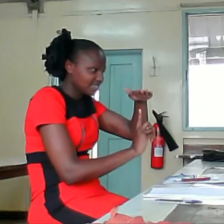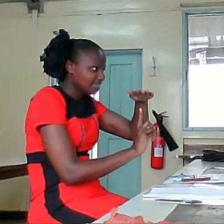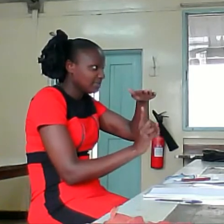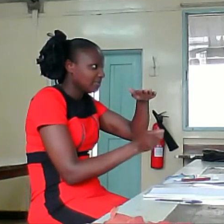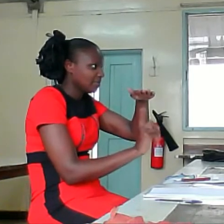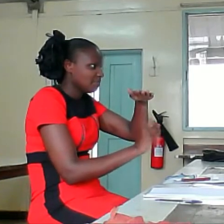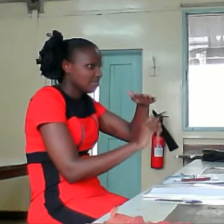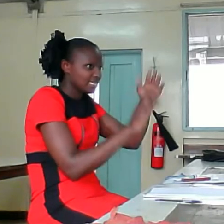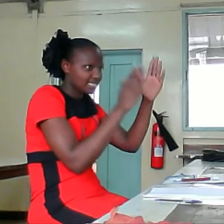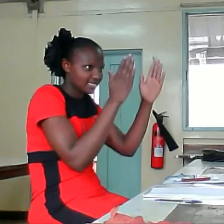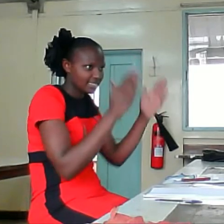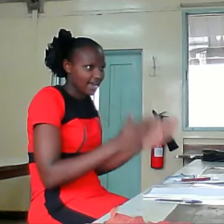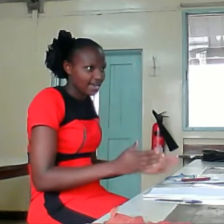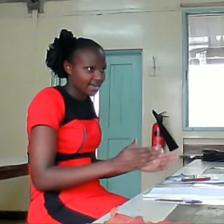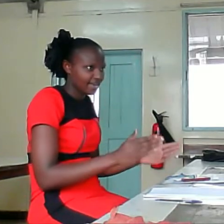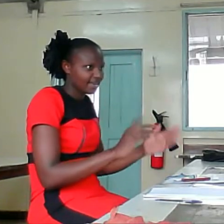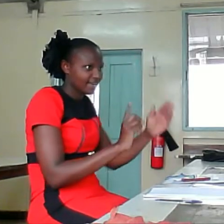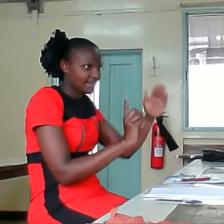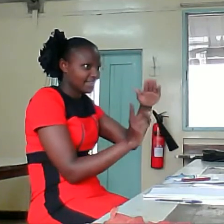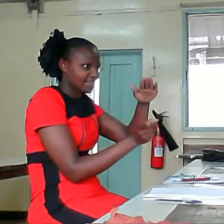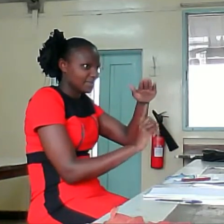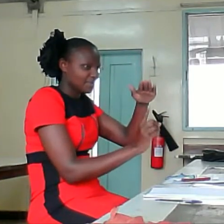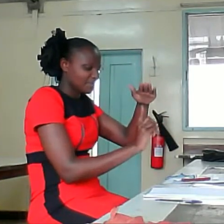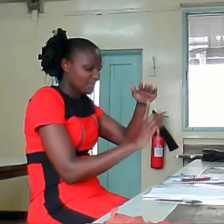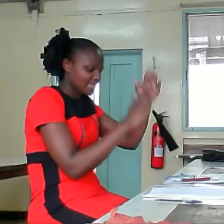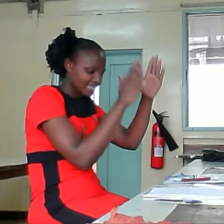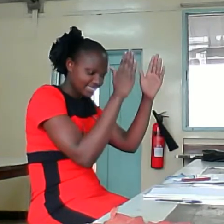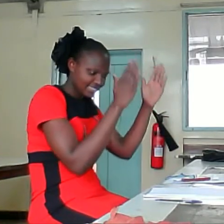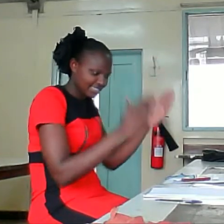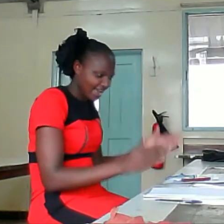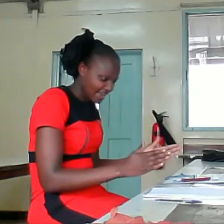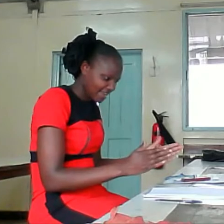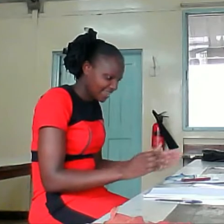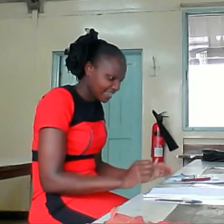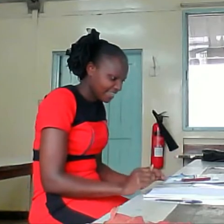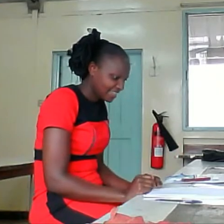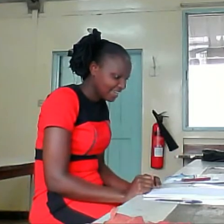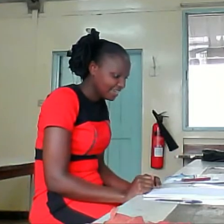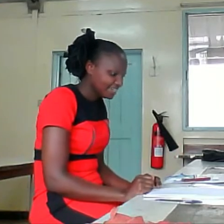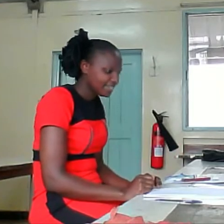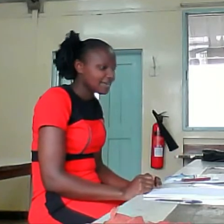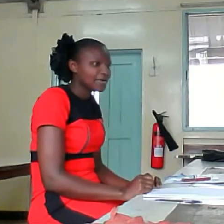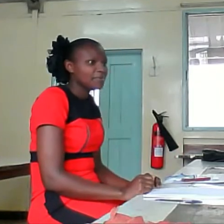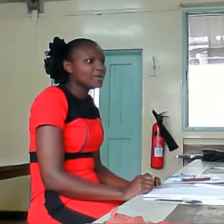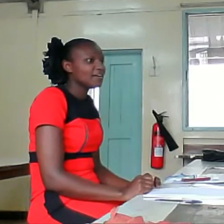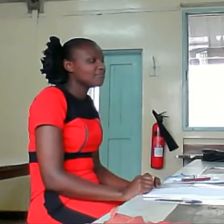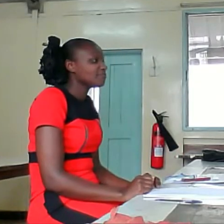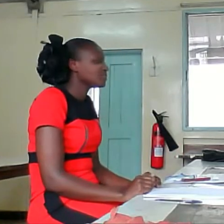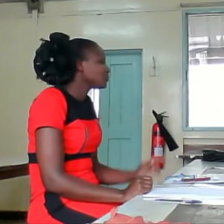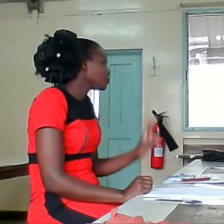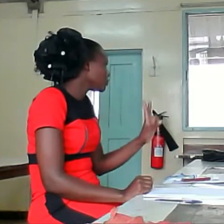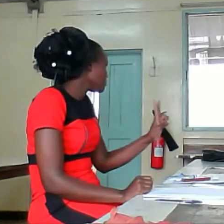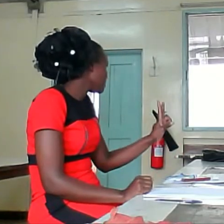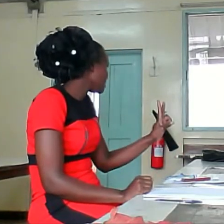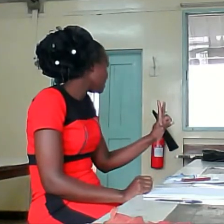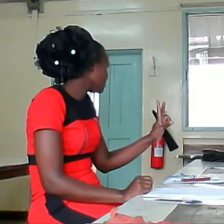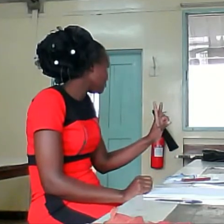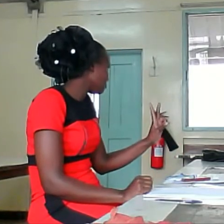Minister. Minister. Then we have two signs for